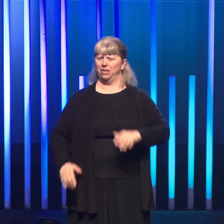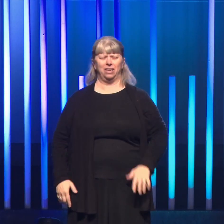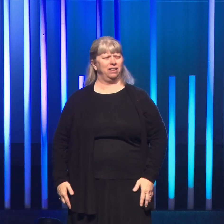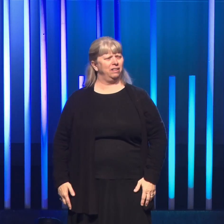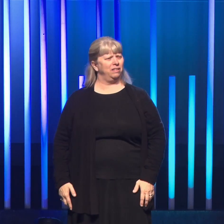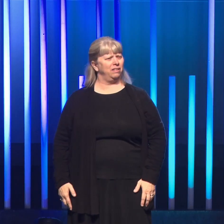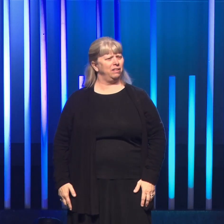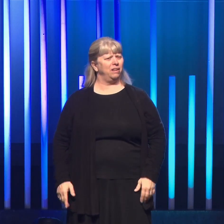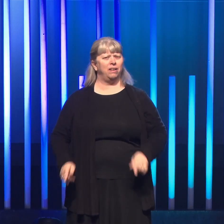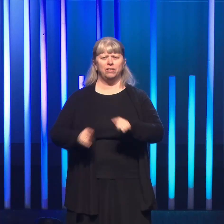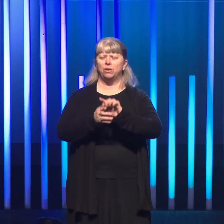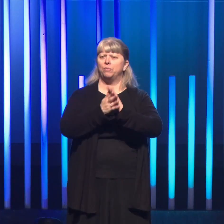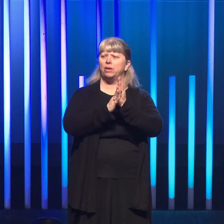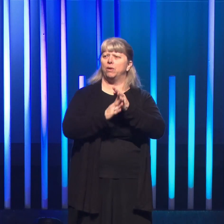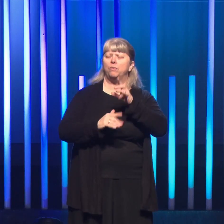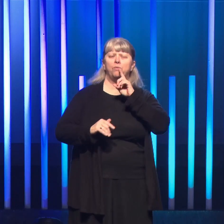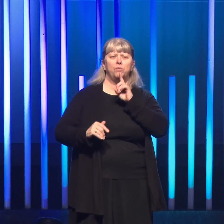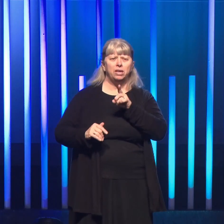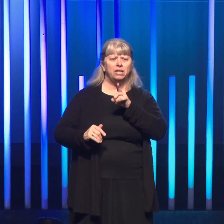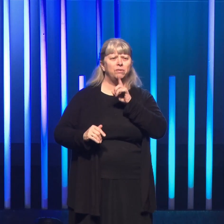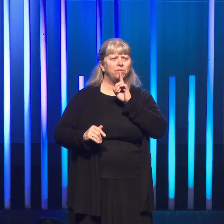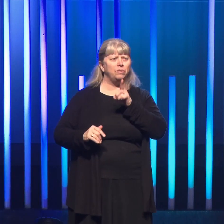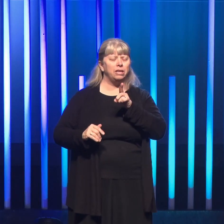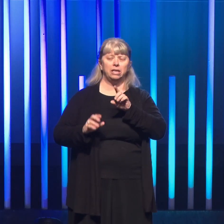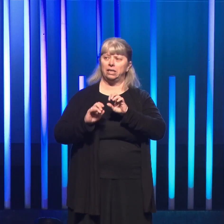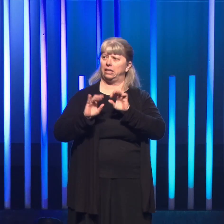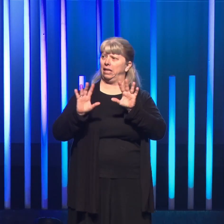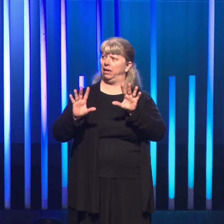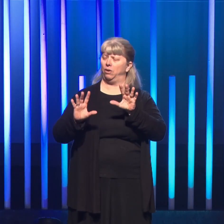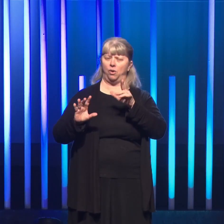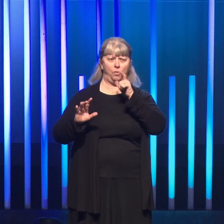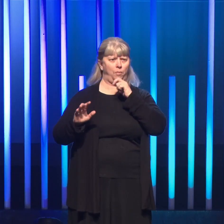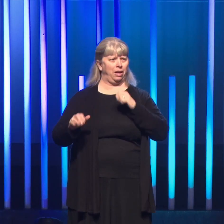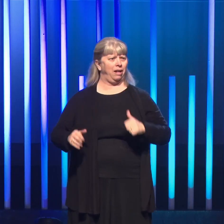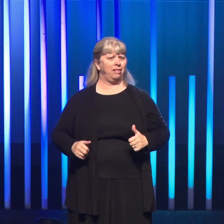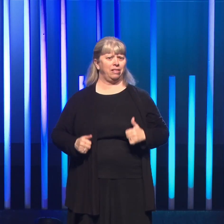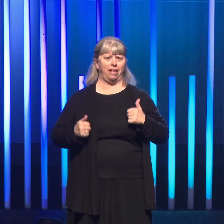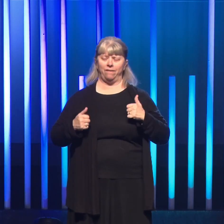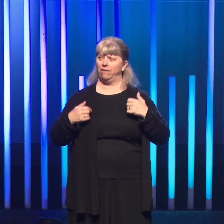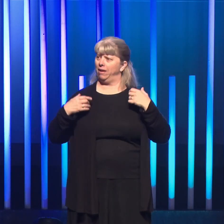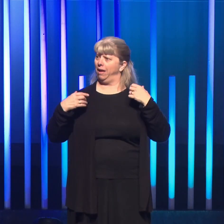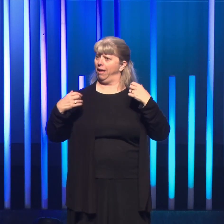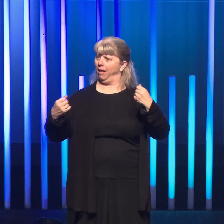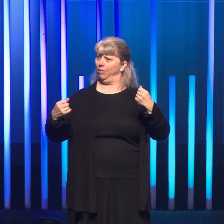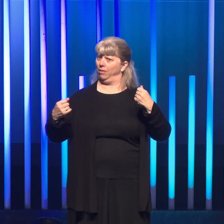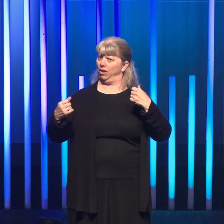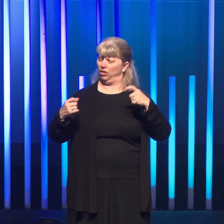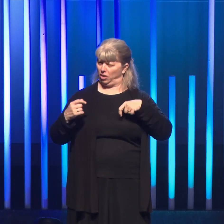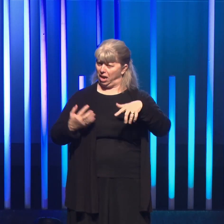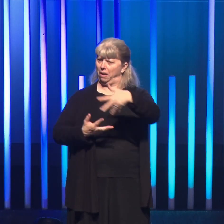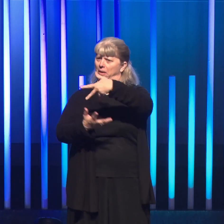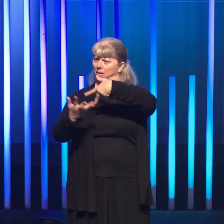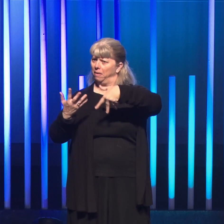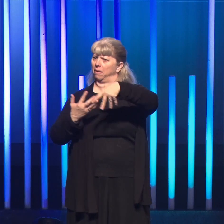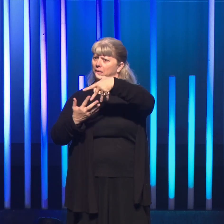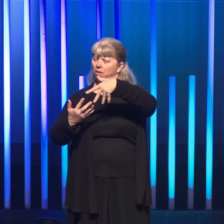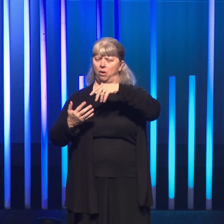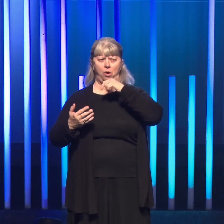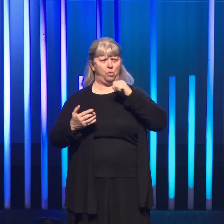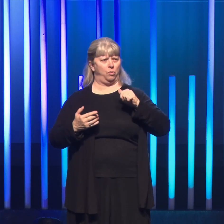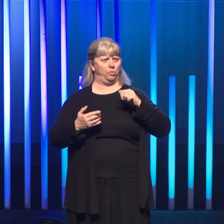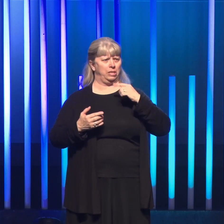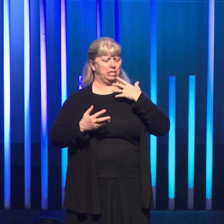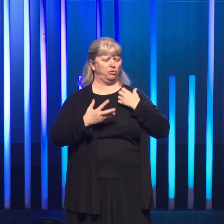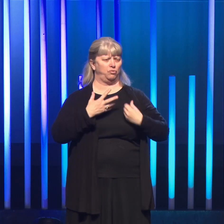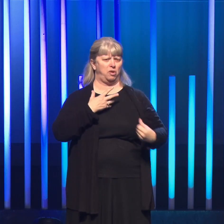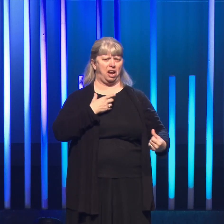I also became very, very clear on who in my life was healthy for me to spend time with and who was draining